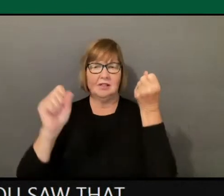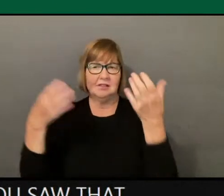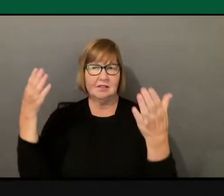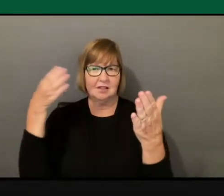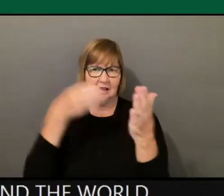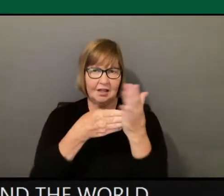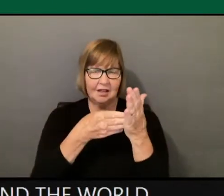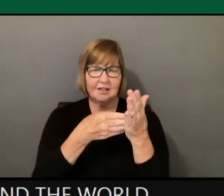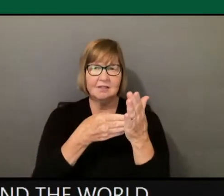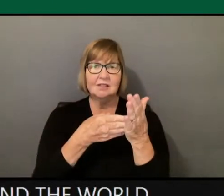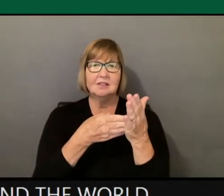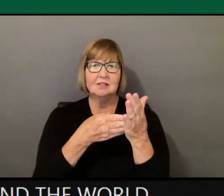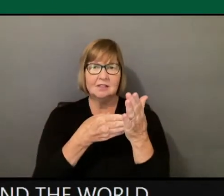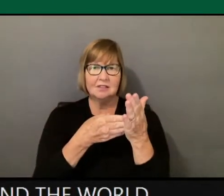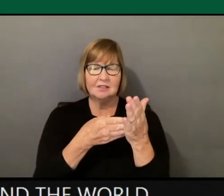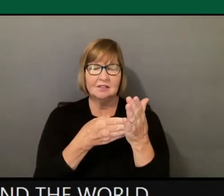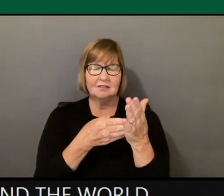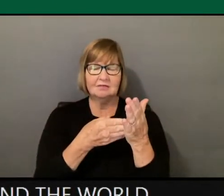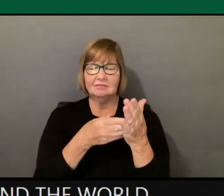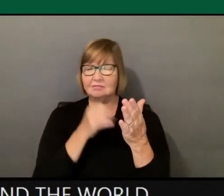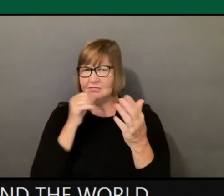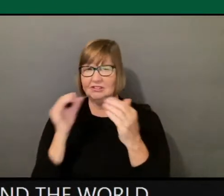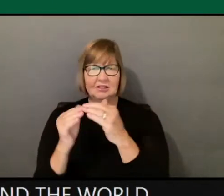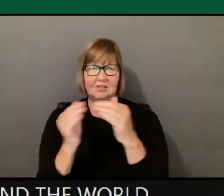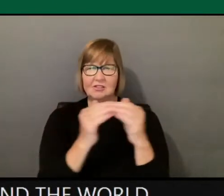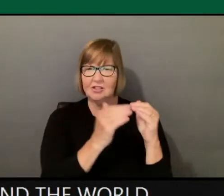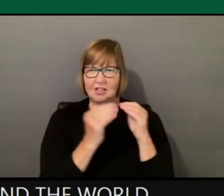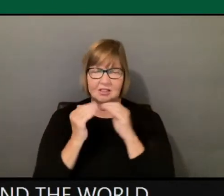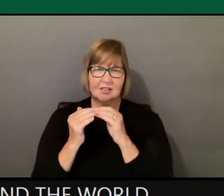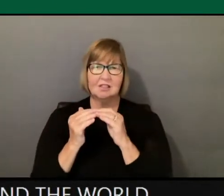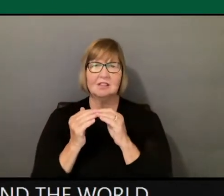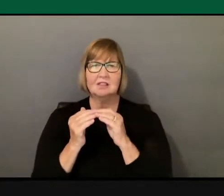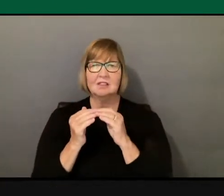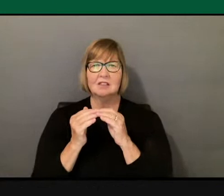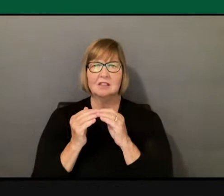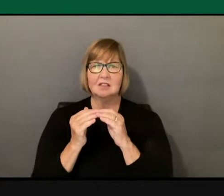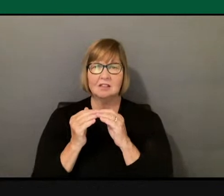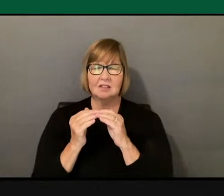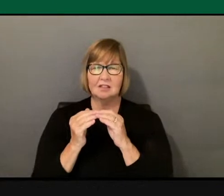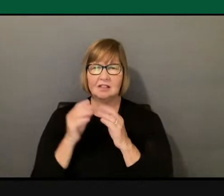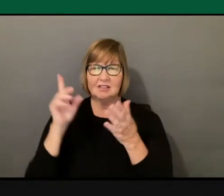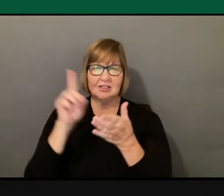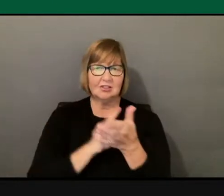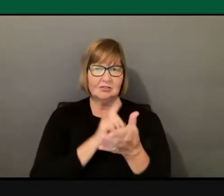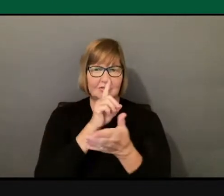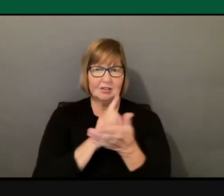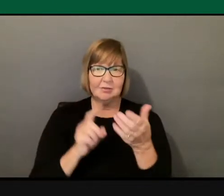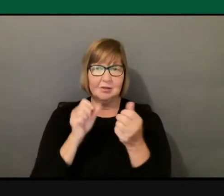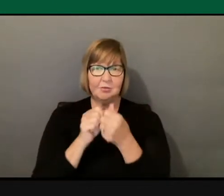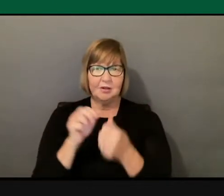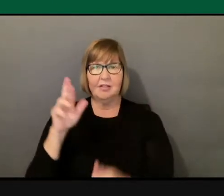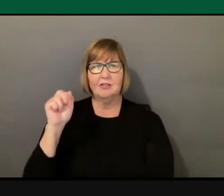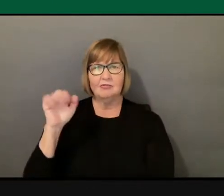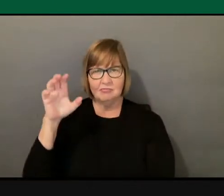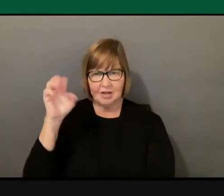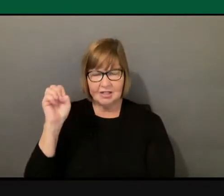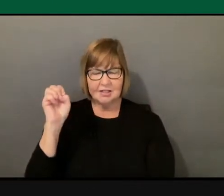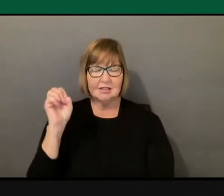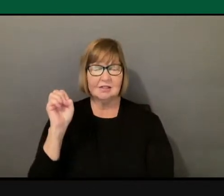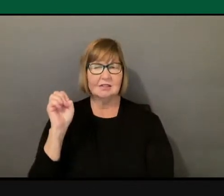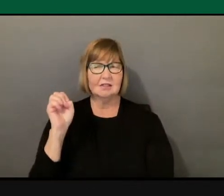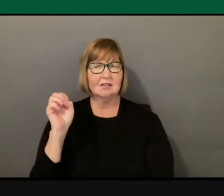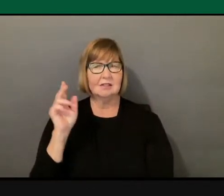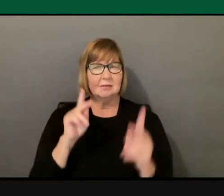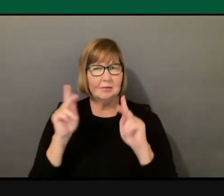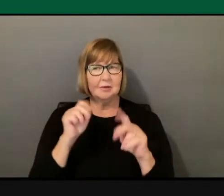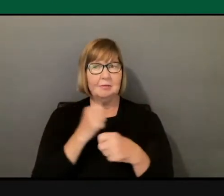injustices and racial discrimination. And people wanted to make sure that, you know,